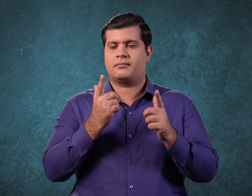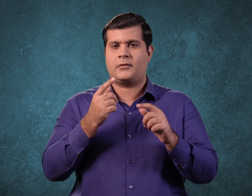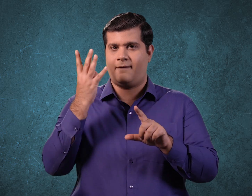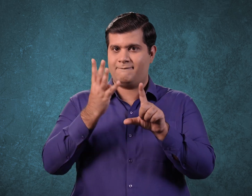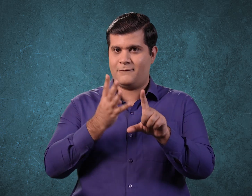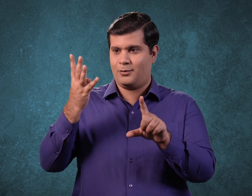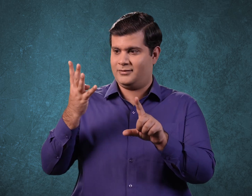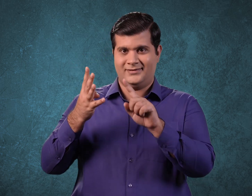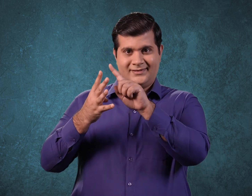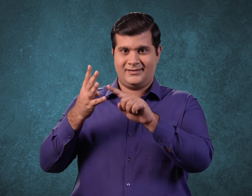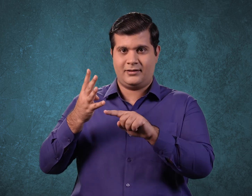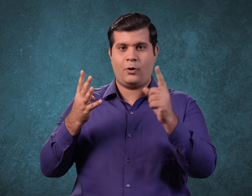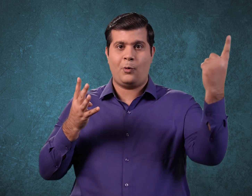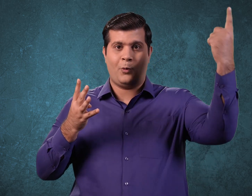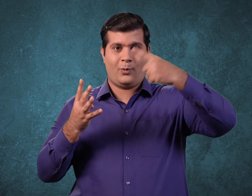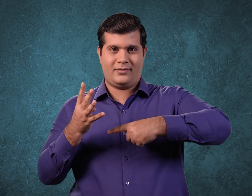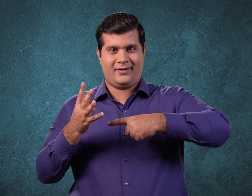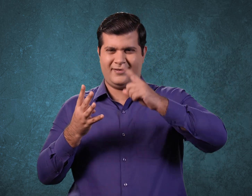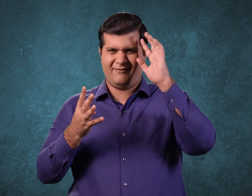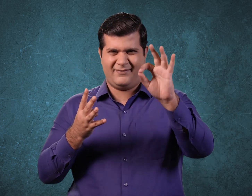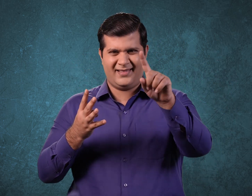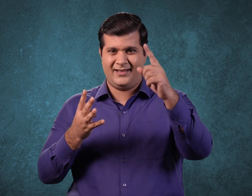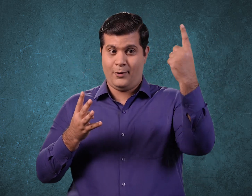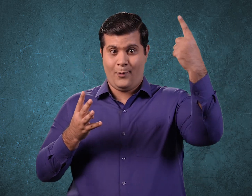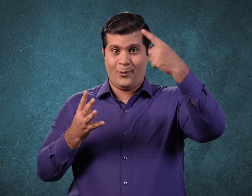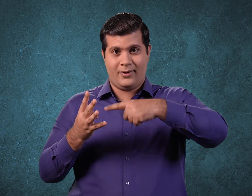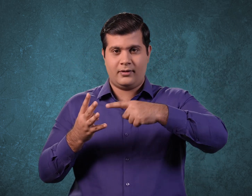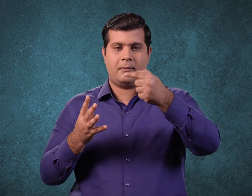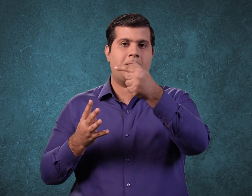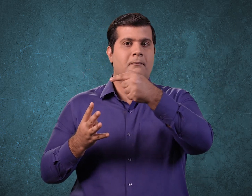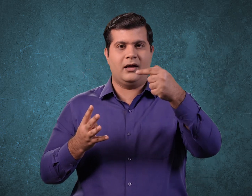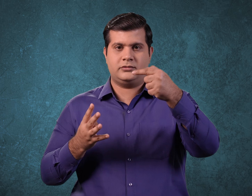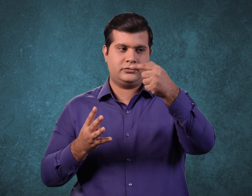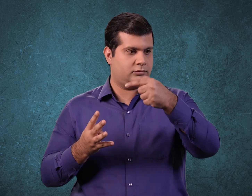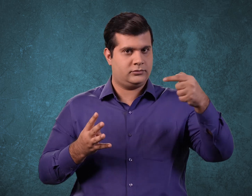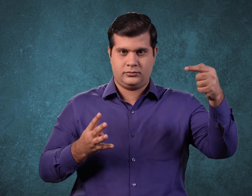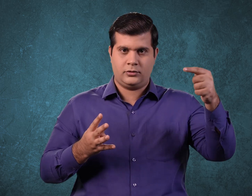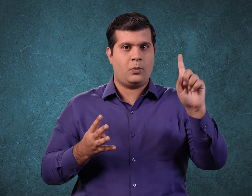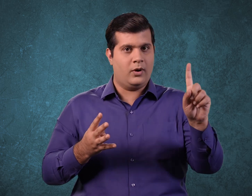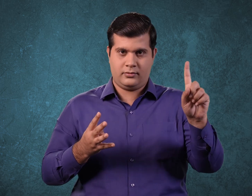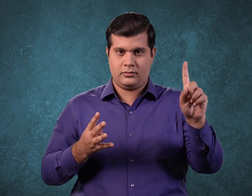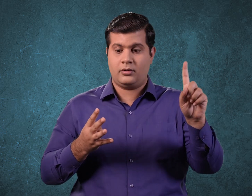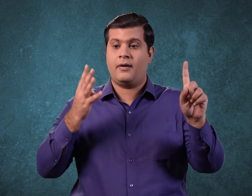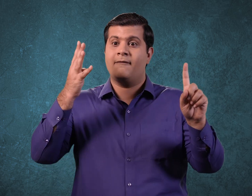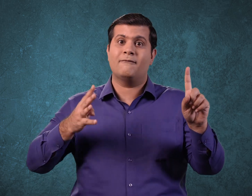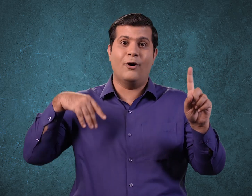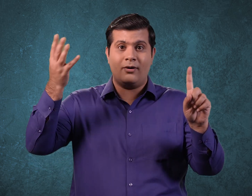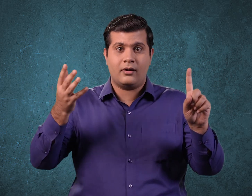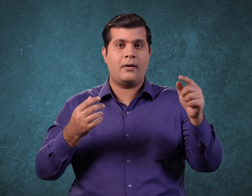You know that 4 years later, we will have 24 hours extra which is 1 extra day. So keep that on the side. 4 years